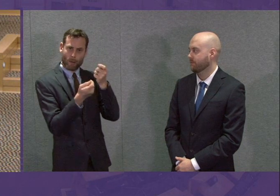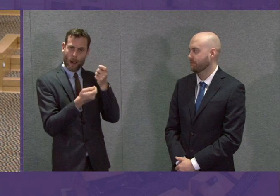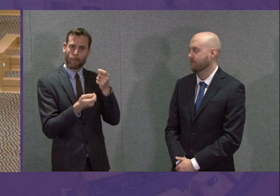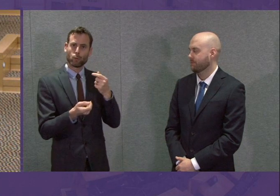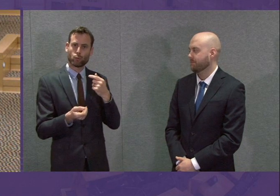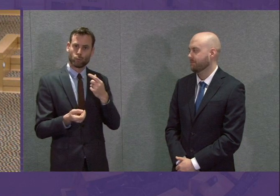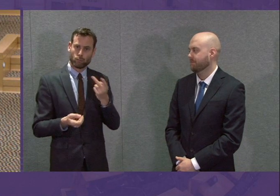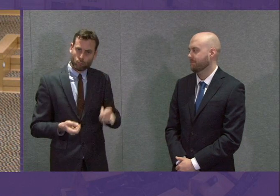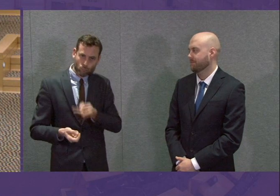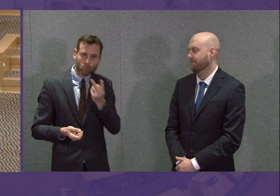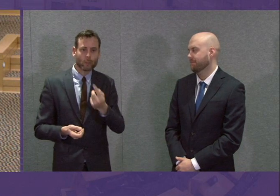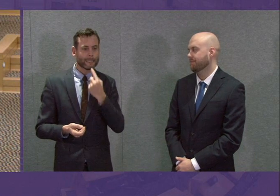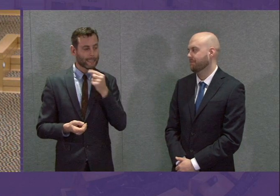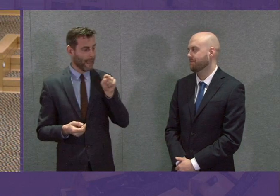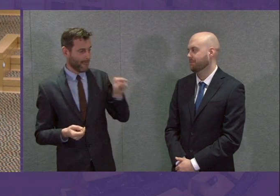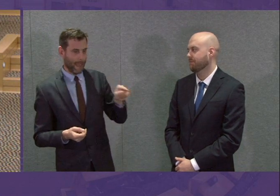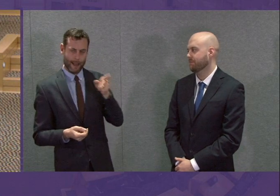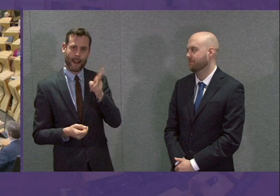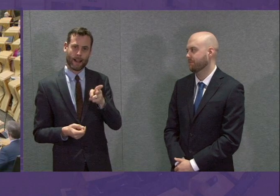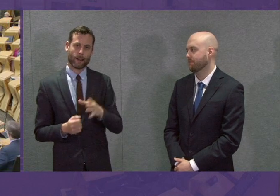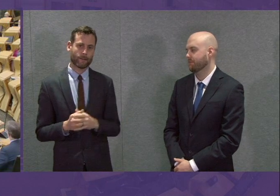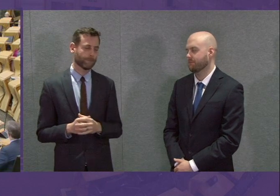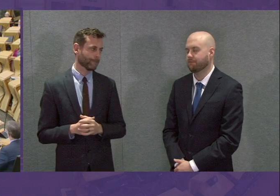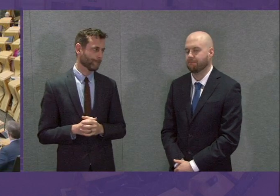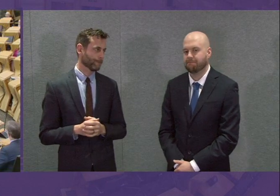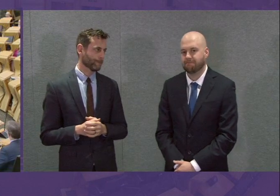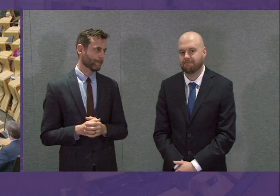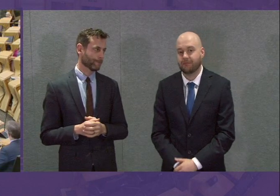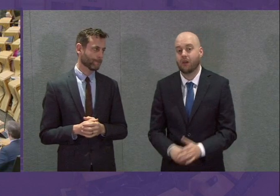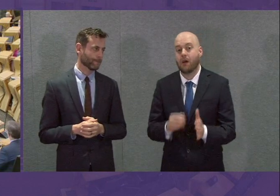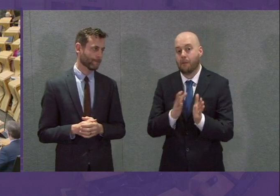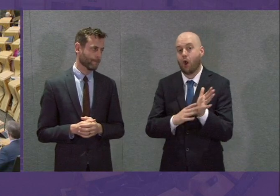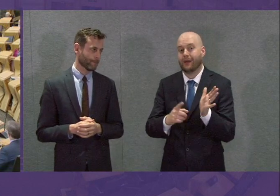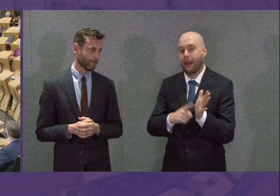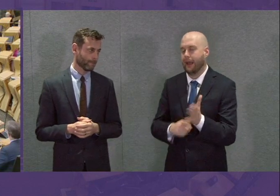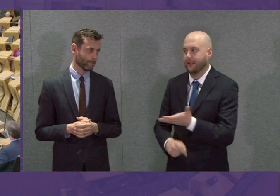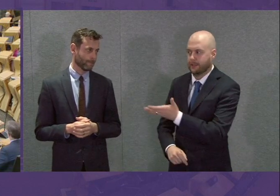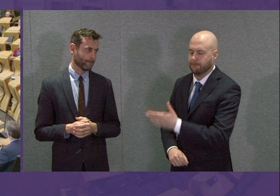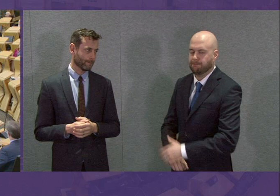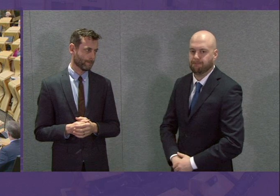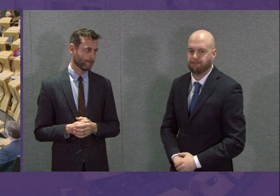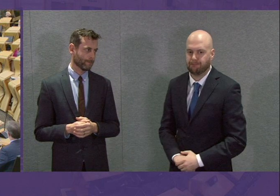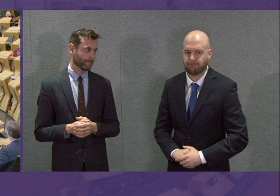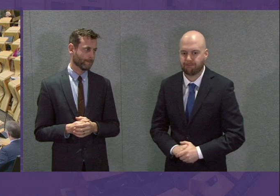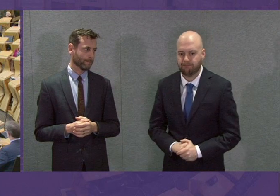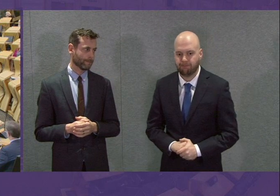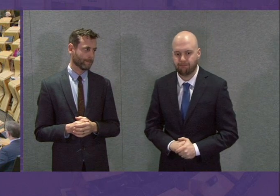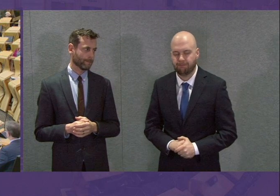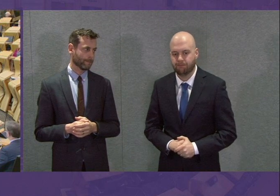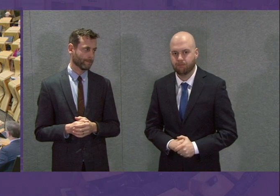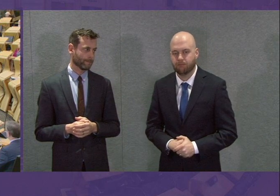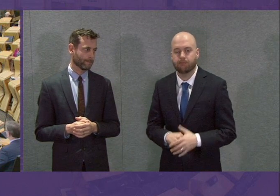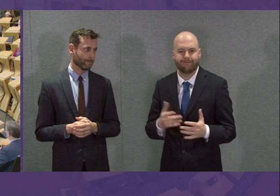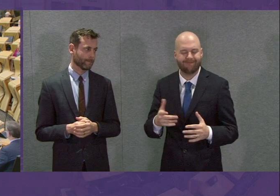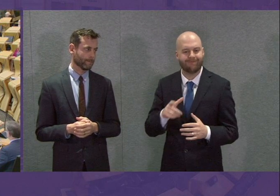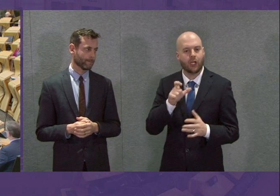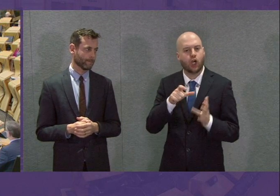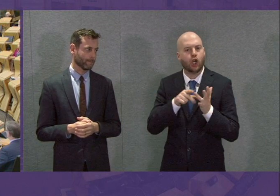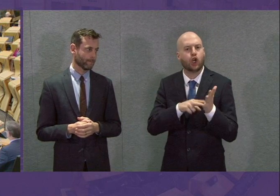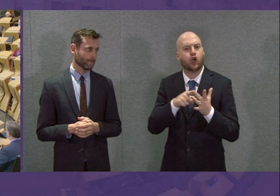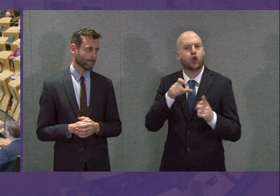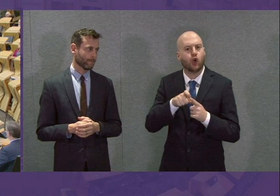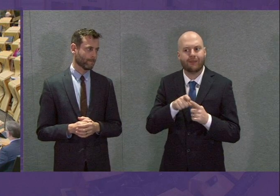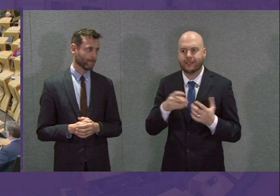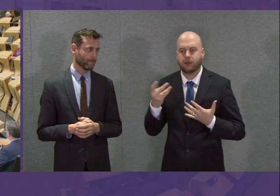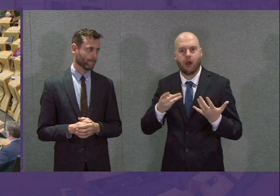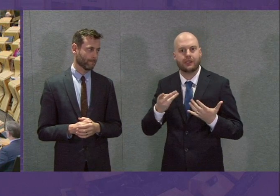opportunity to reiterate that important point. Monica Lennon, to be followed by Mark MacDonald. Thank you. The COVID-19 pandemic means that we